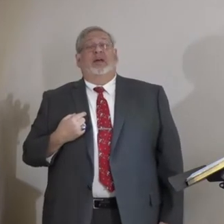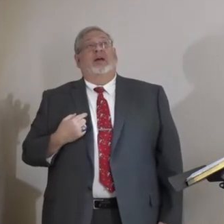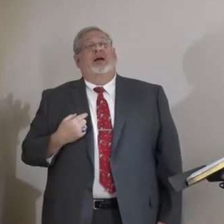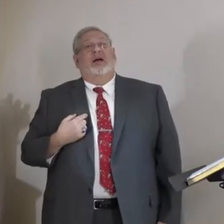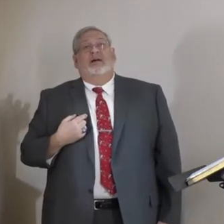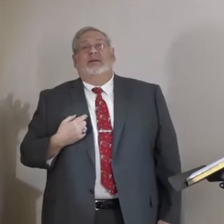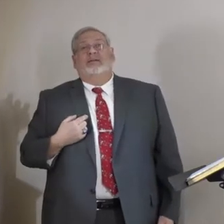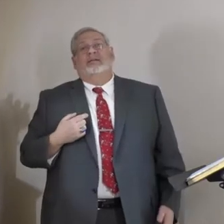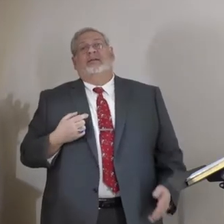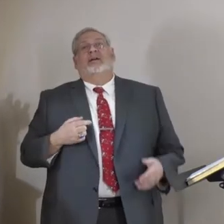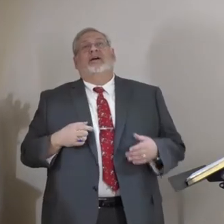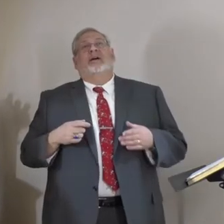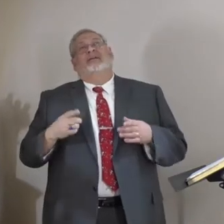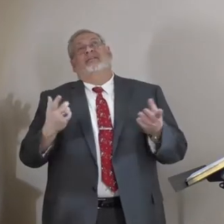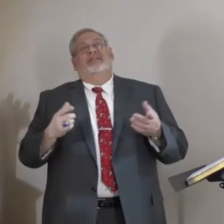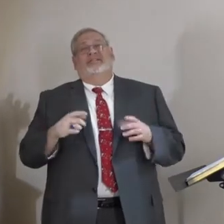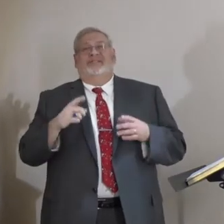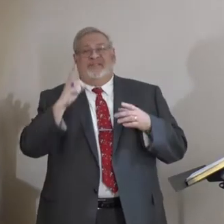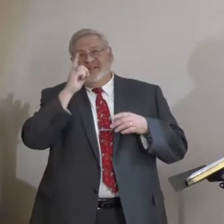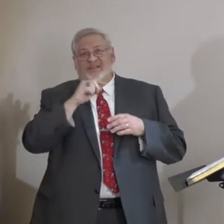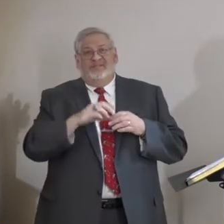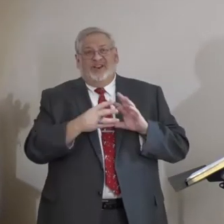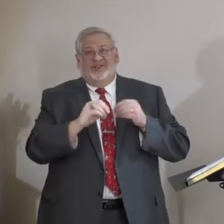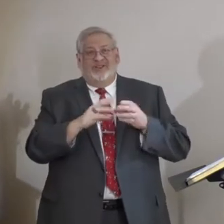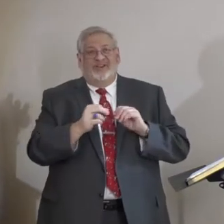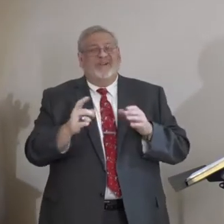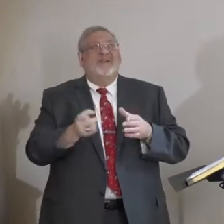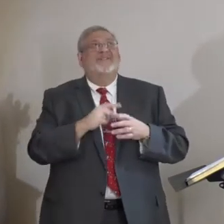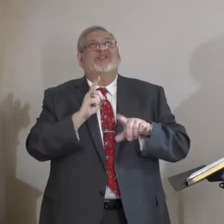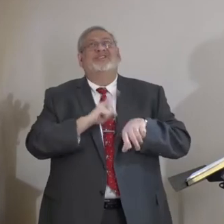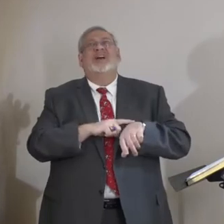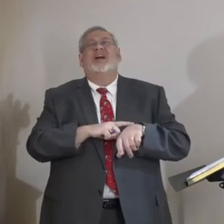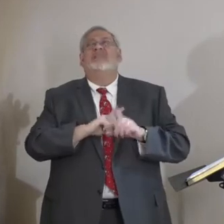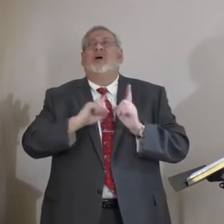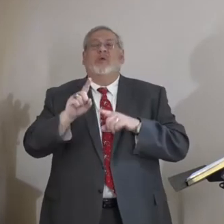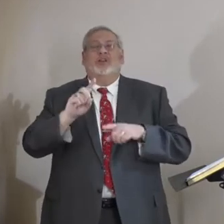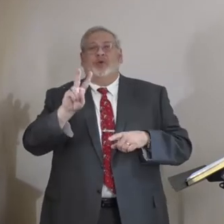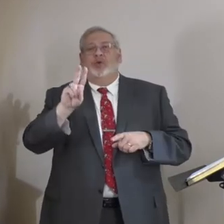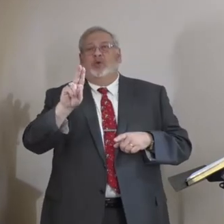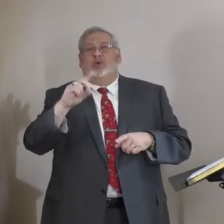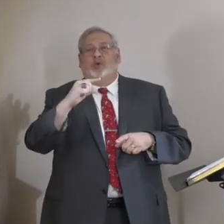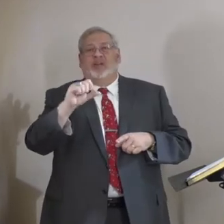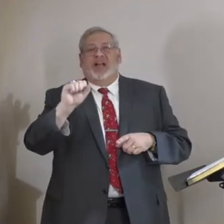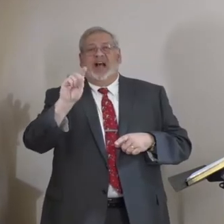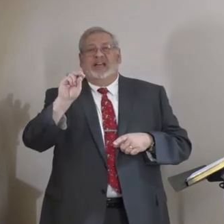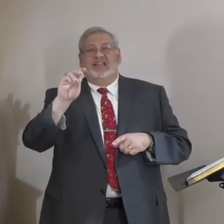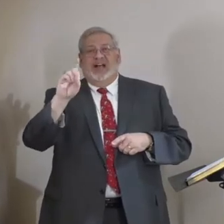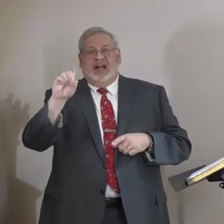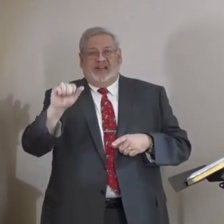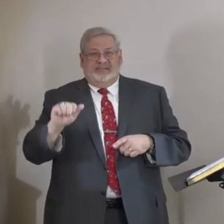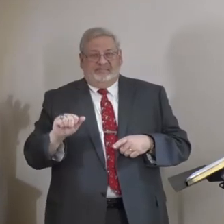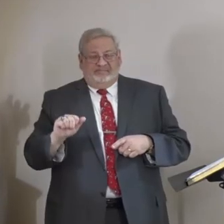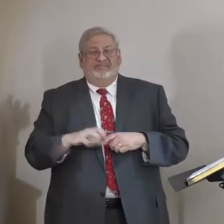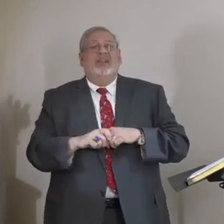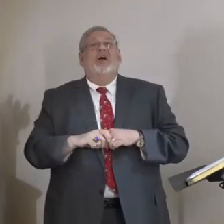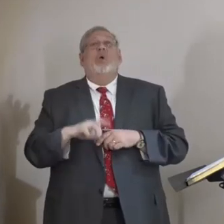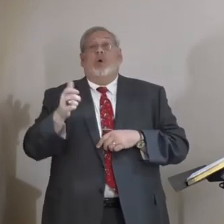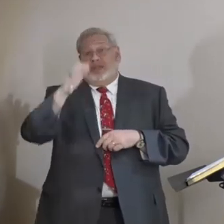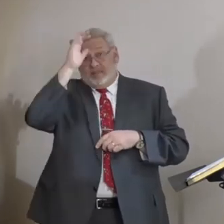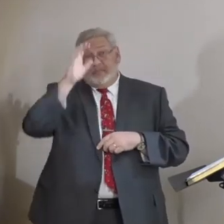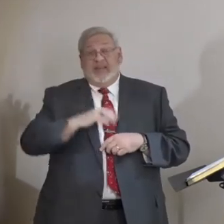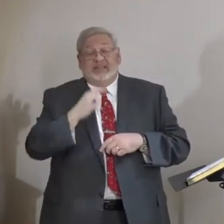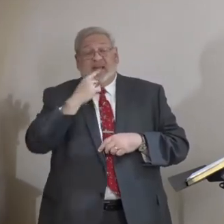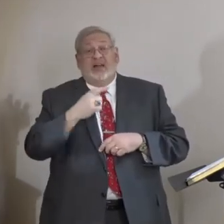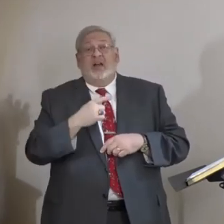You know, I just tell you kind of a funny story. The first time I went to Uganda, the men that I went, the team that I went with, one of the other men said,